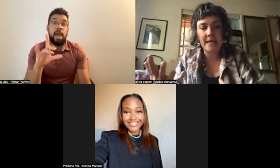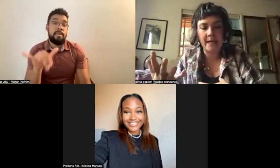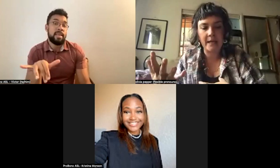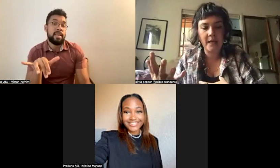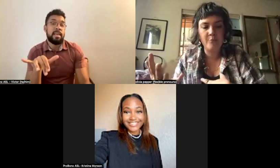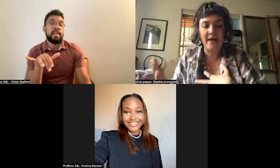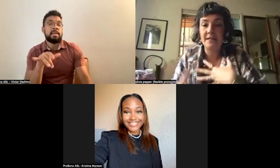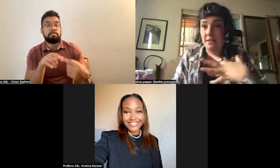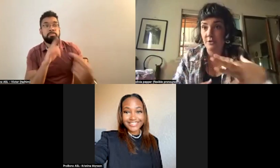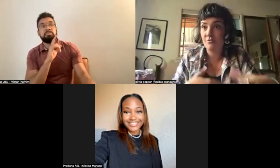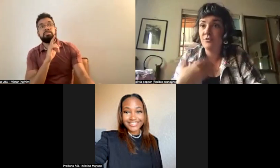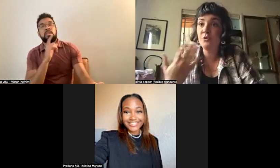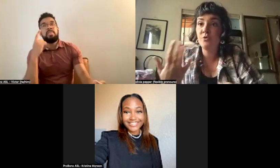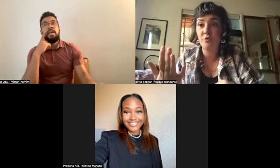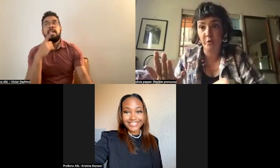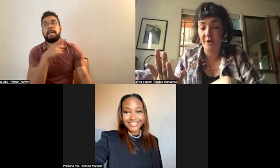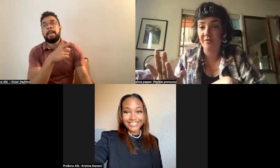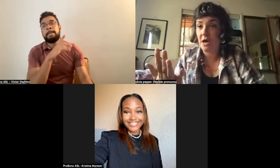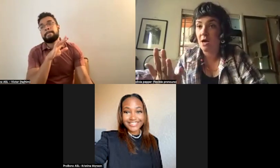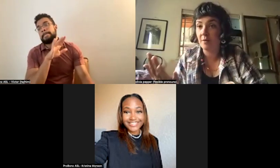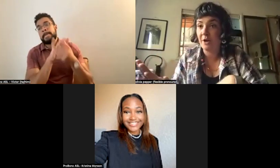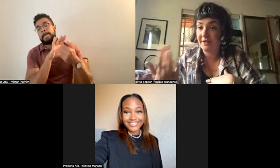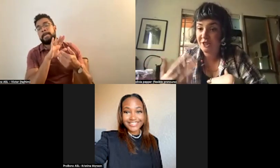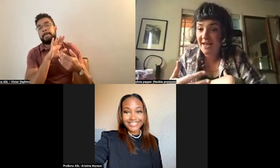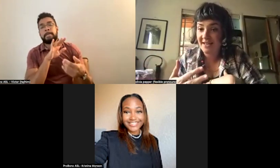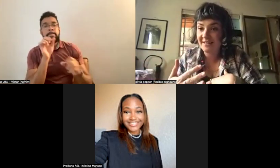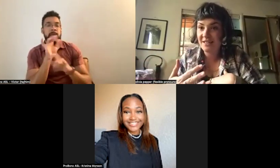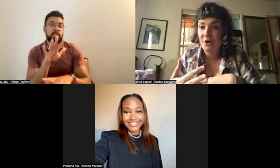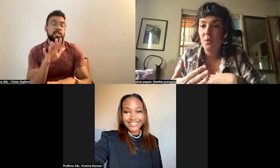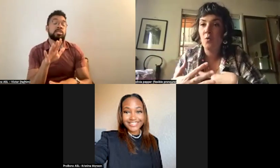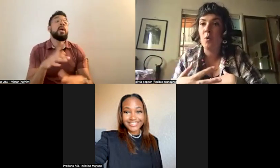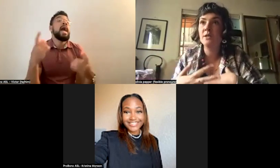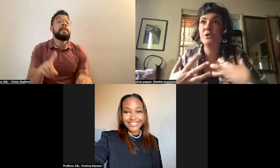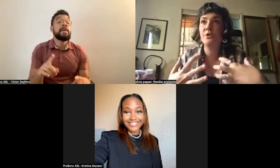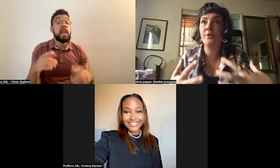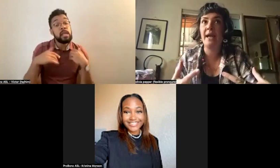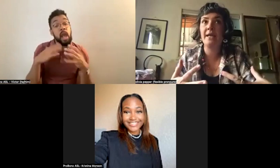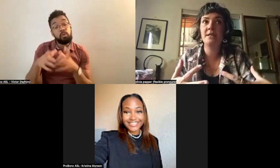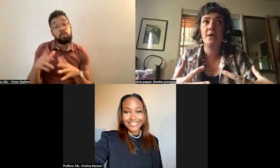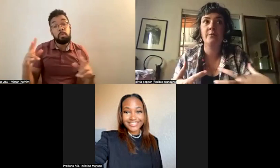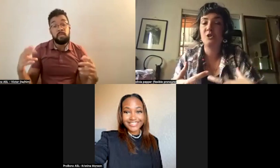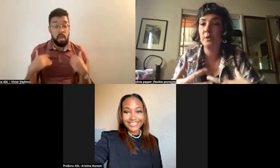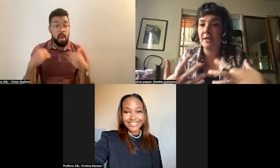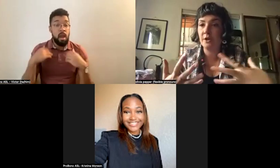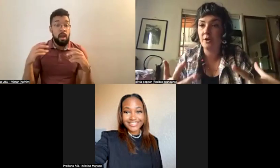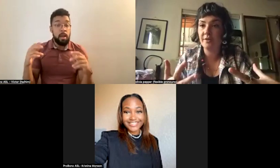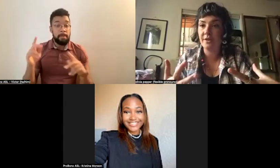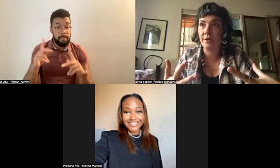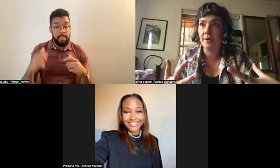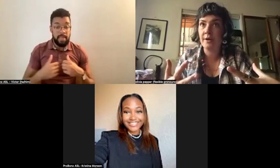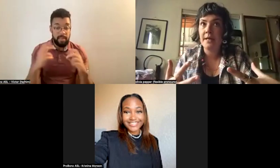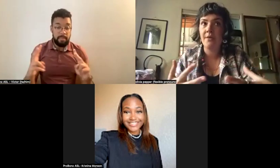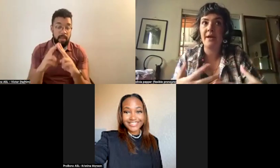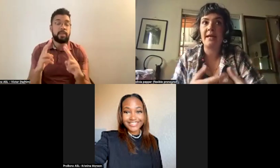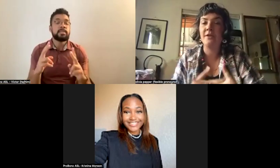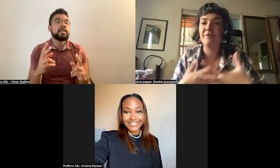in by this new group of young Parisians who want to create ritual and occult theater